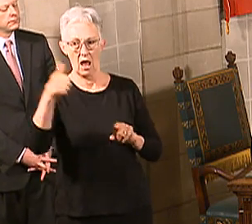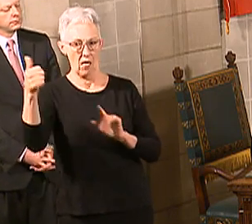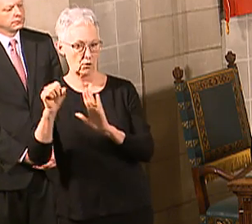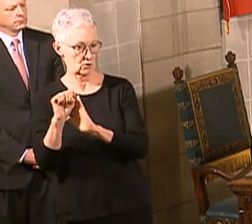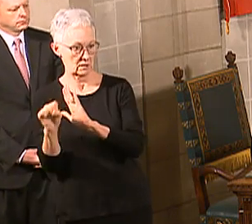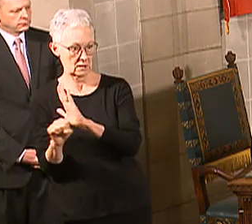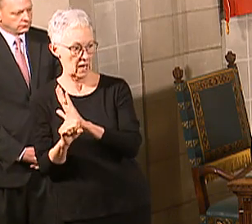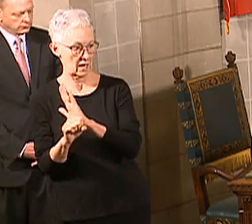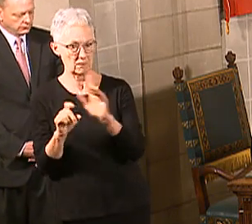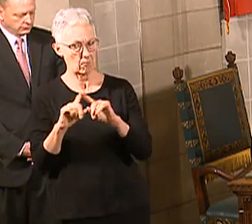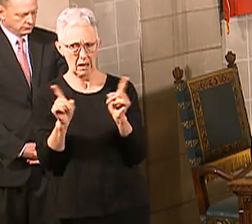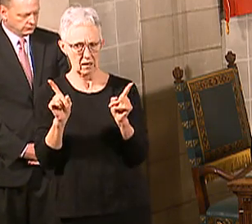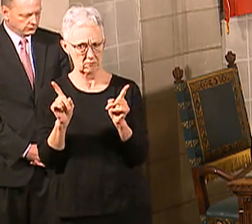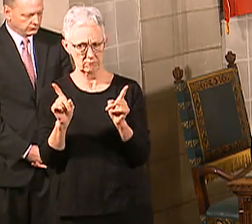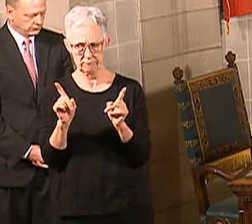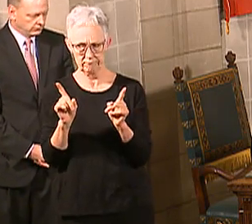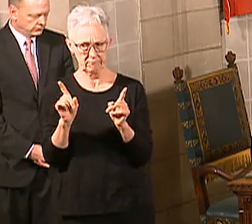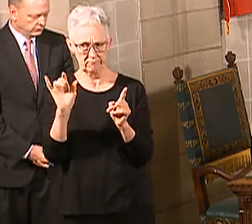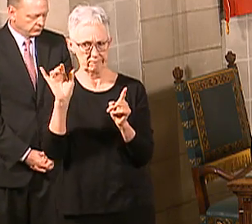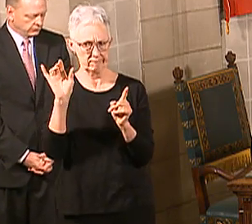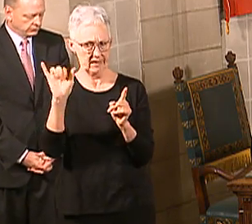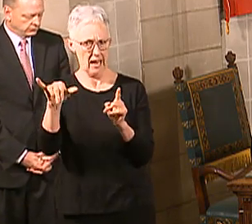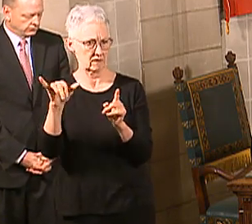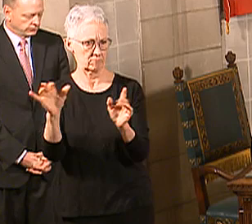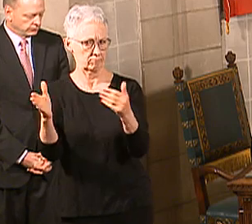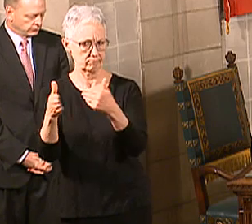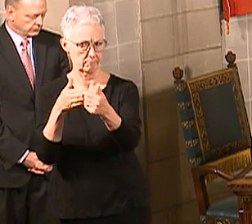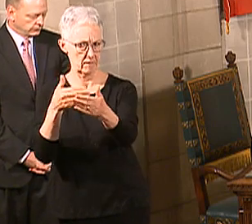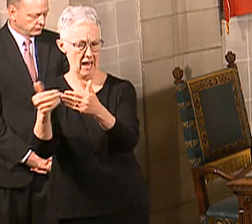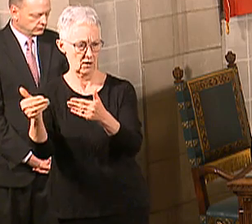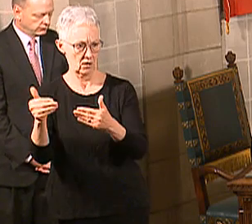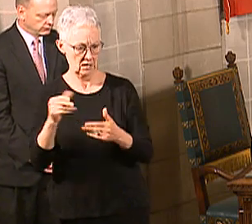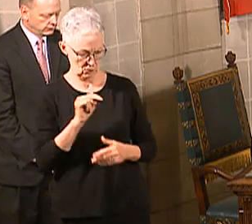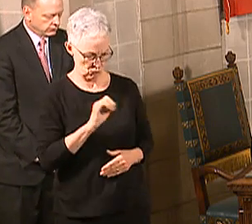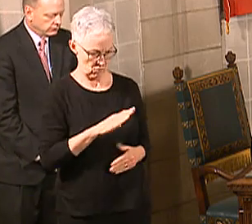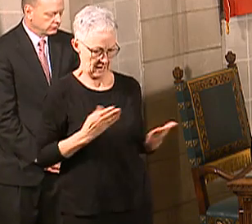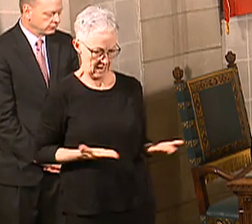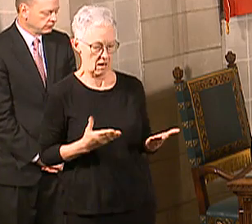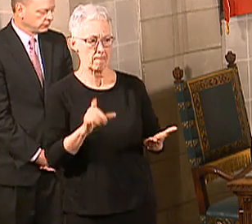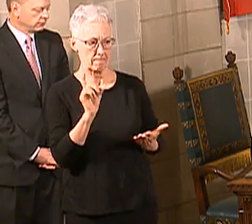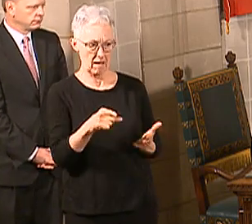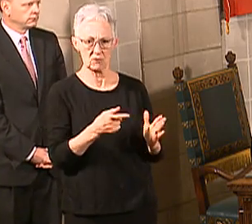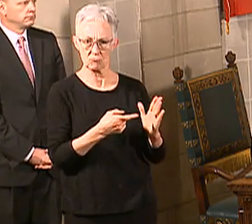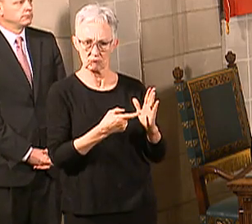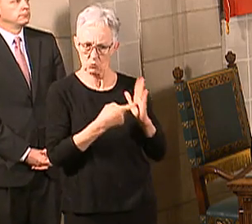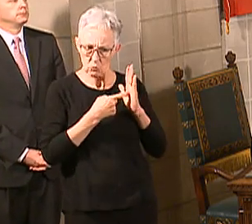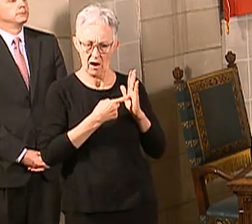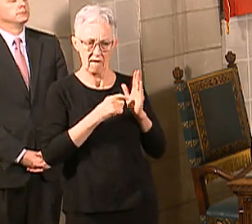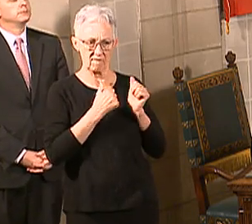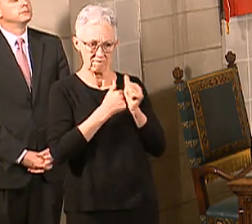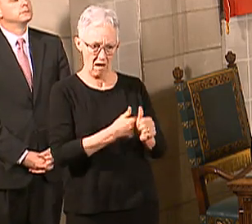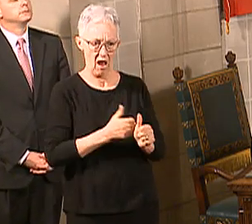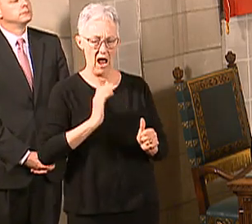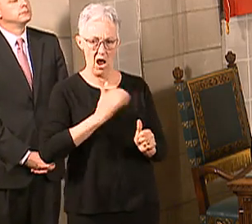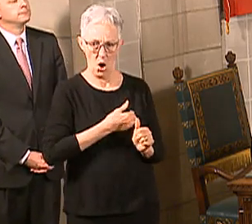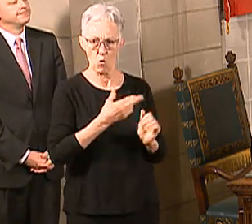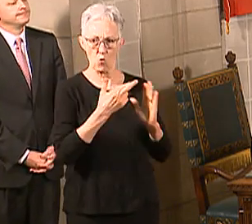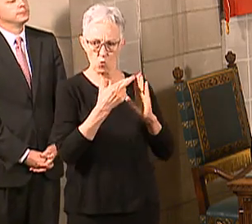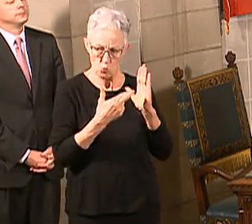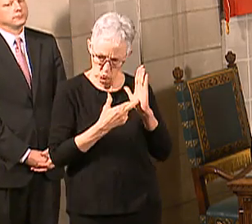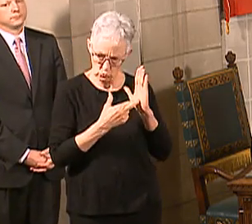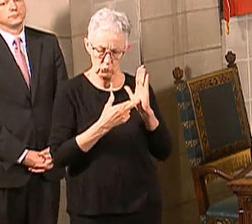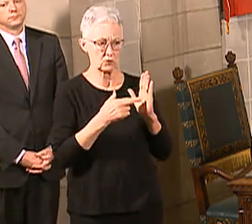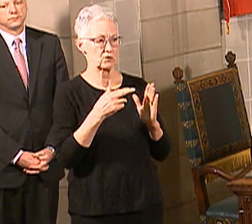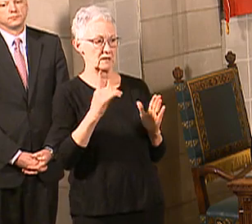guidelines and to make sure that, again, that 10-person rule, which the president extended through the end of April, we are doing that as well. So